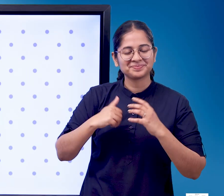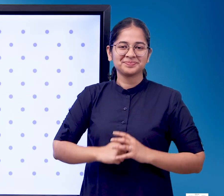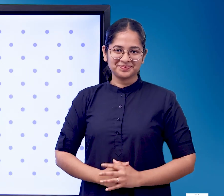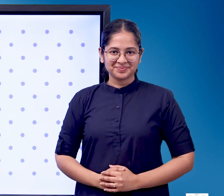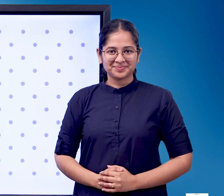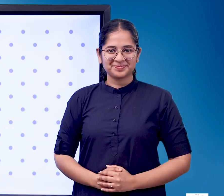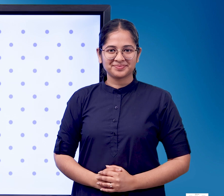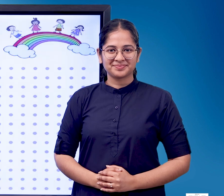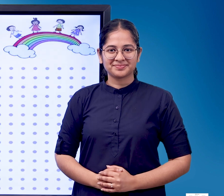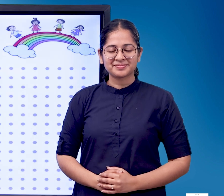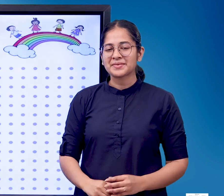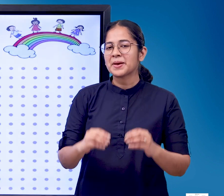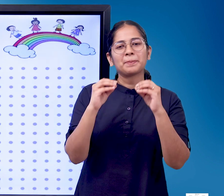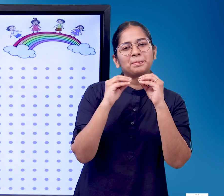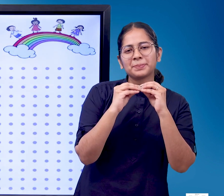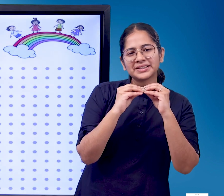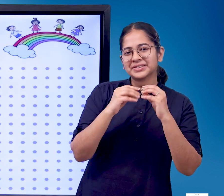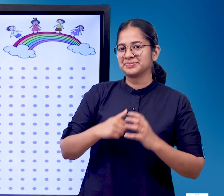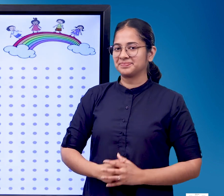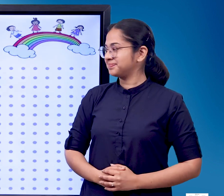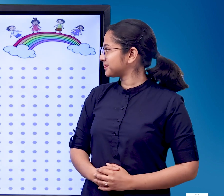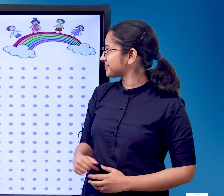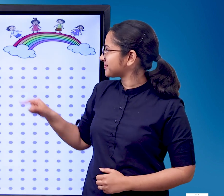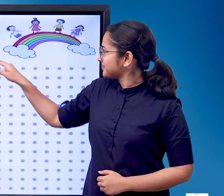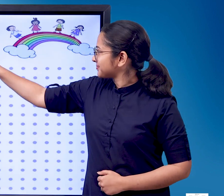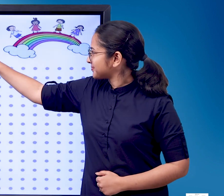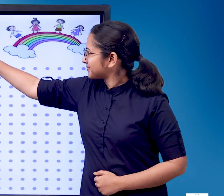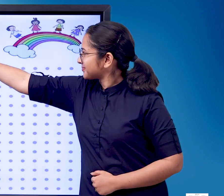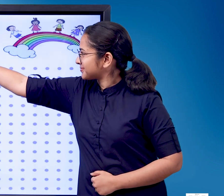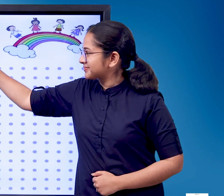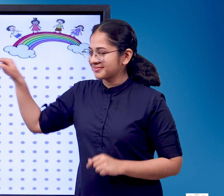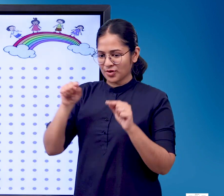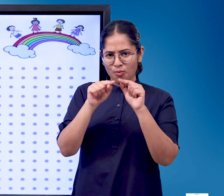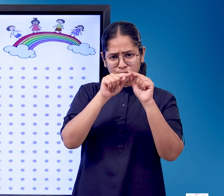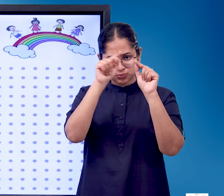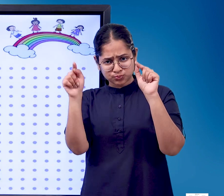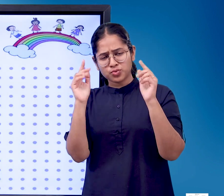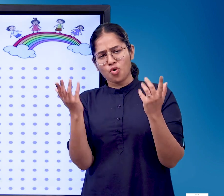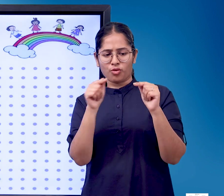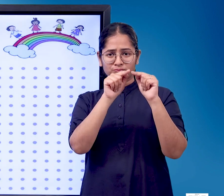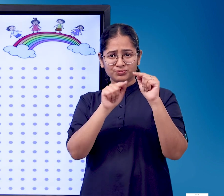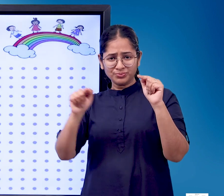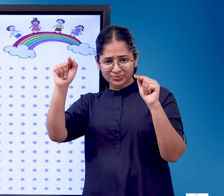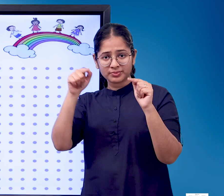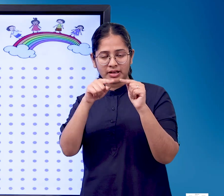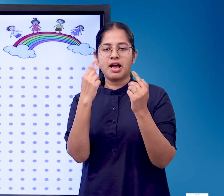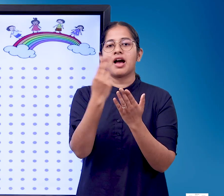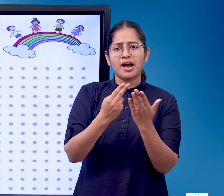B. Draw different figures with the help of curved lines like clouds, rainbow etc.